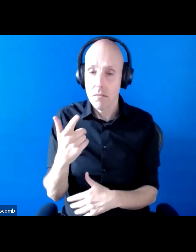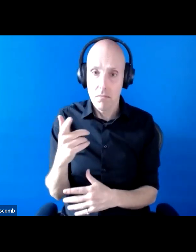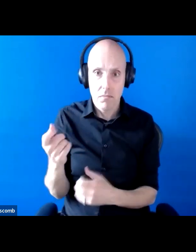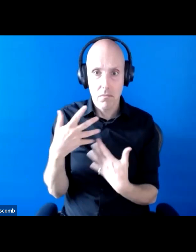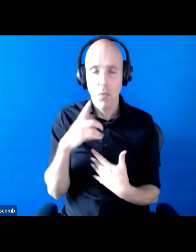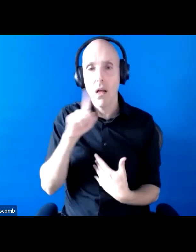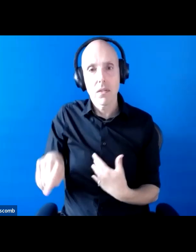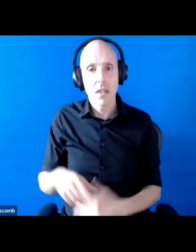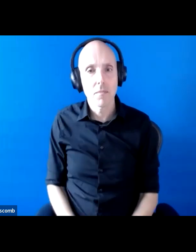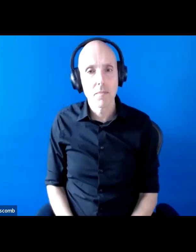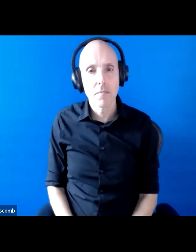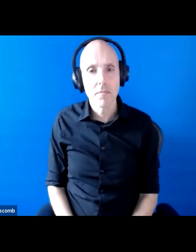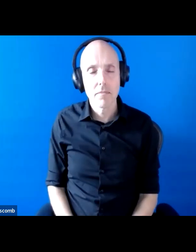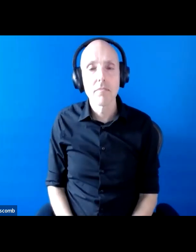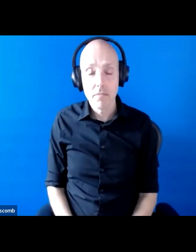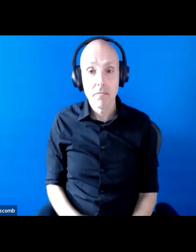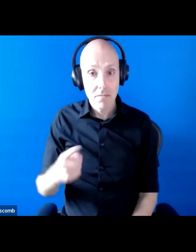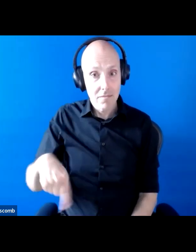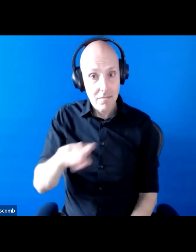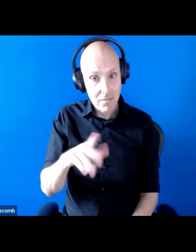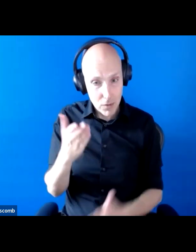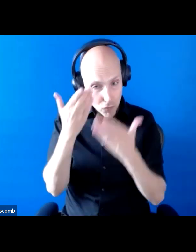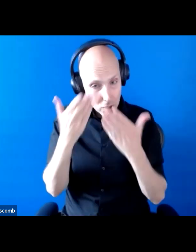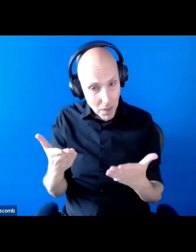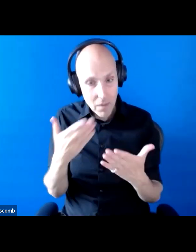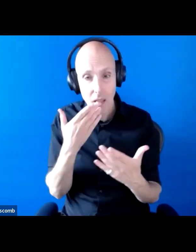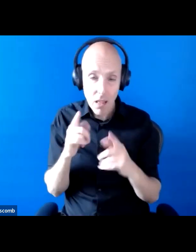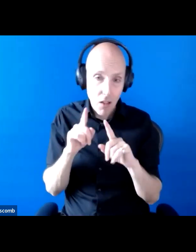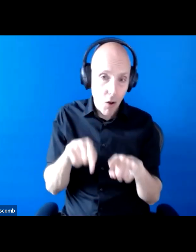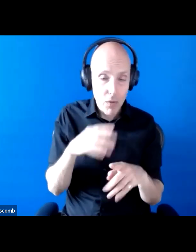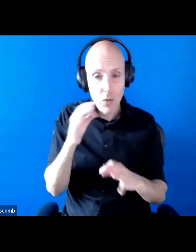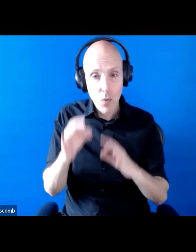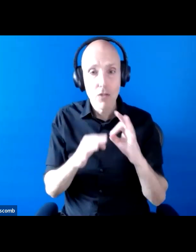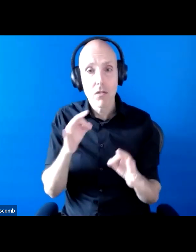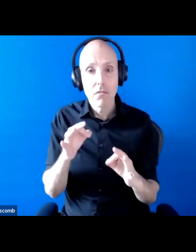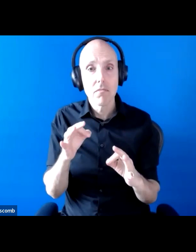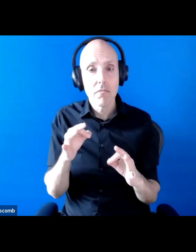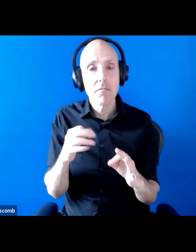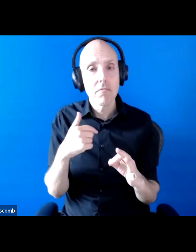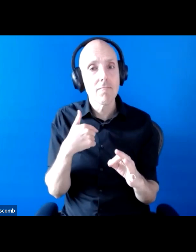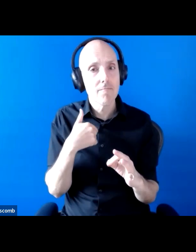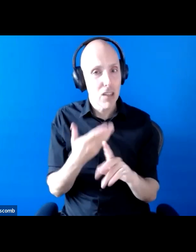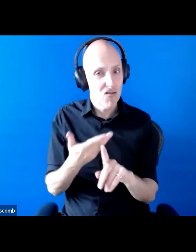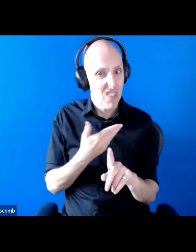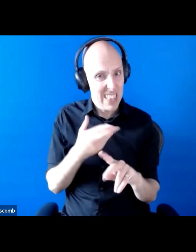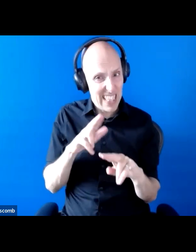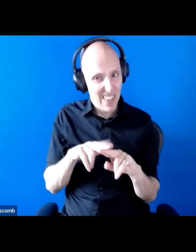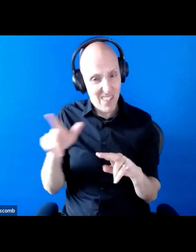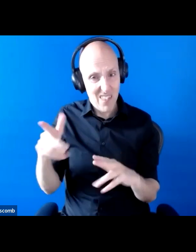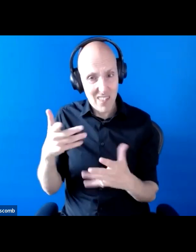So for everybody, please just be respectful in your comments and questions and we do reserve the right to remove anyone from the webinar whose comments we deem